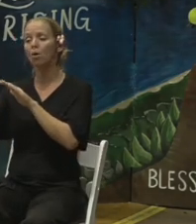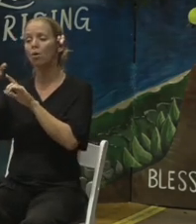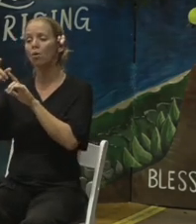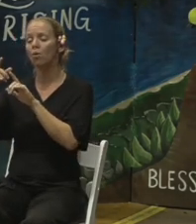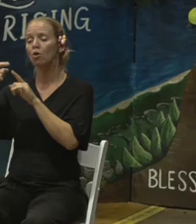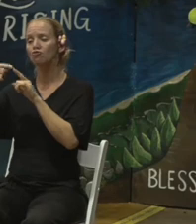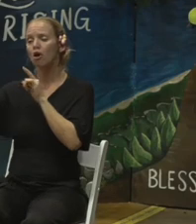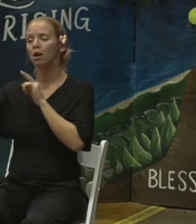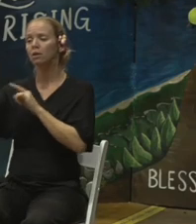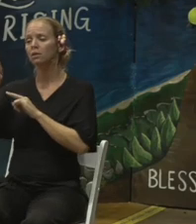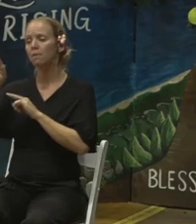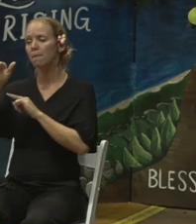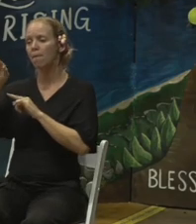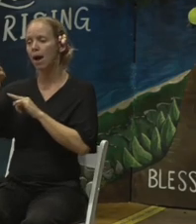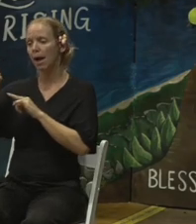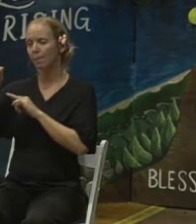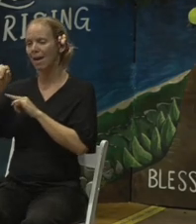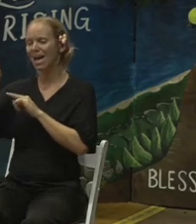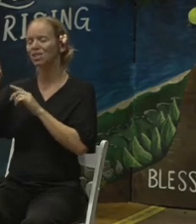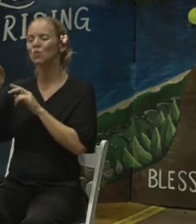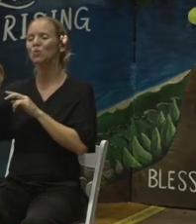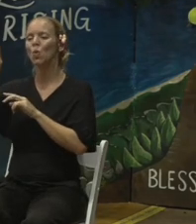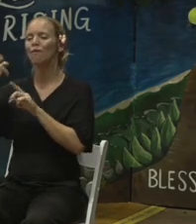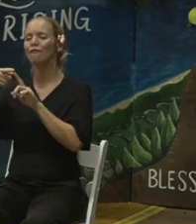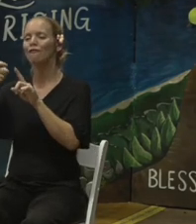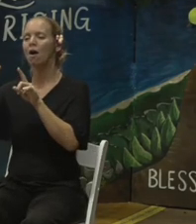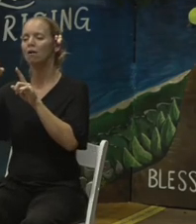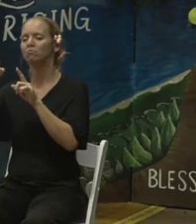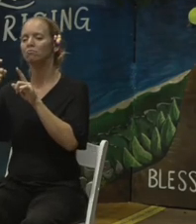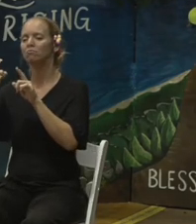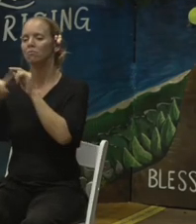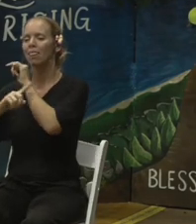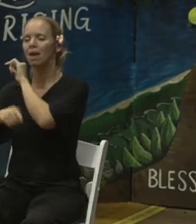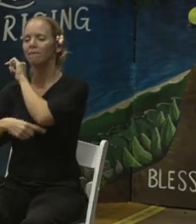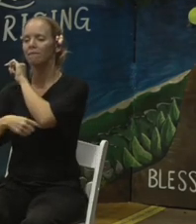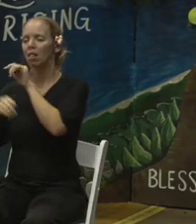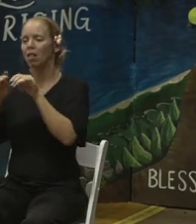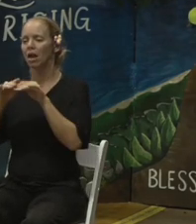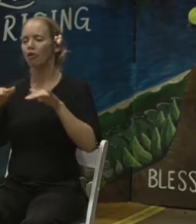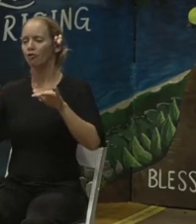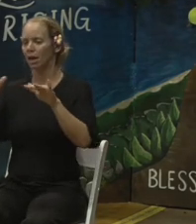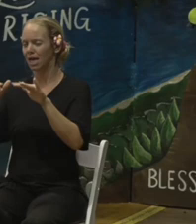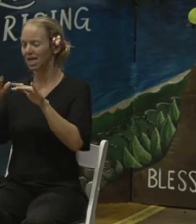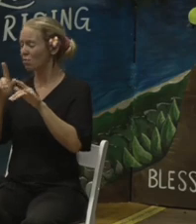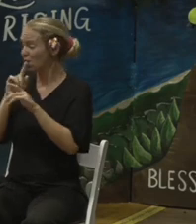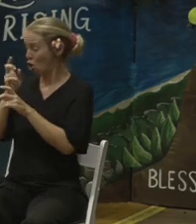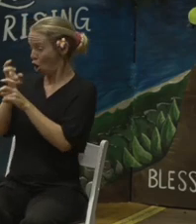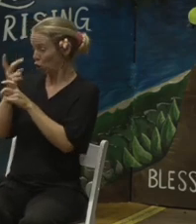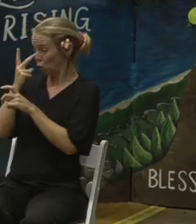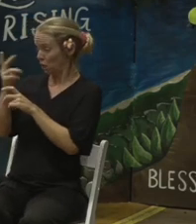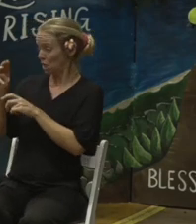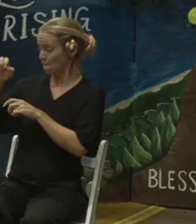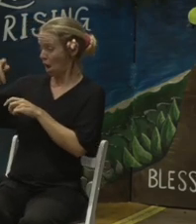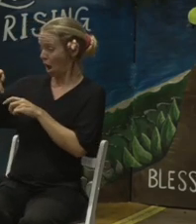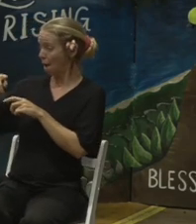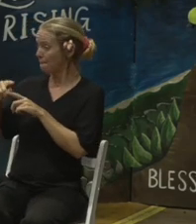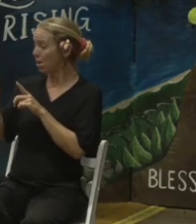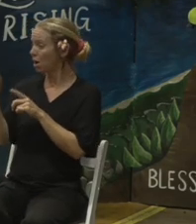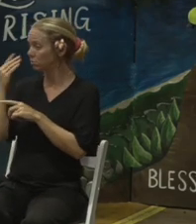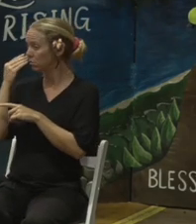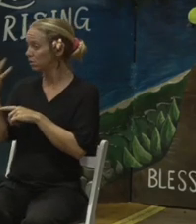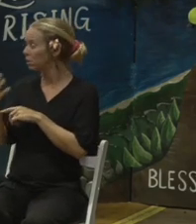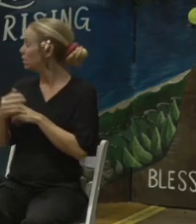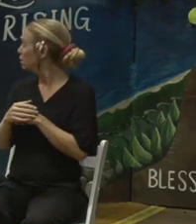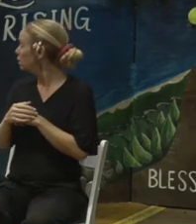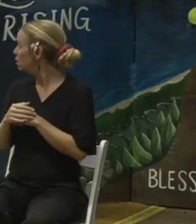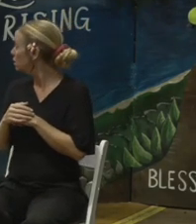Oluwalu landfill area. So what you see here, and it's very hard to see, I understand, but what's outlined in